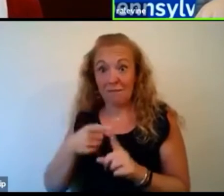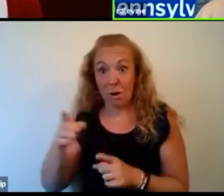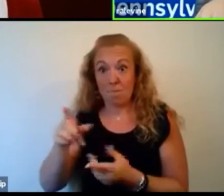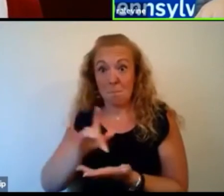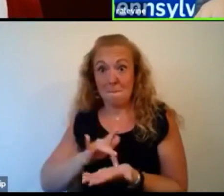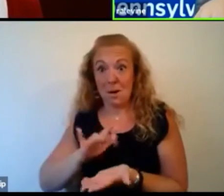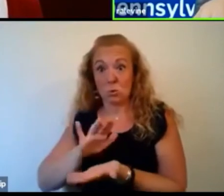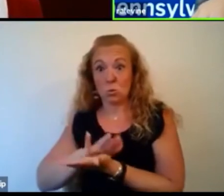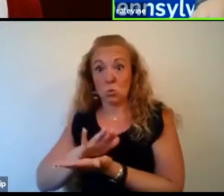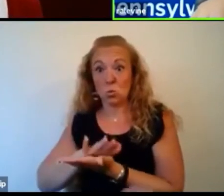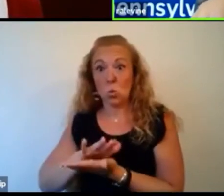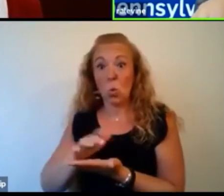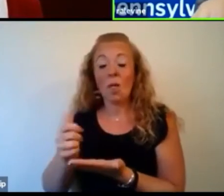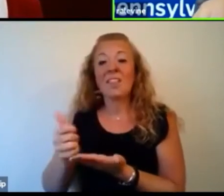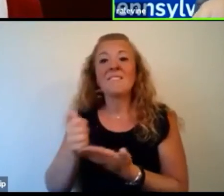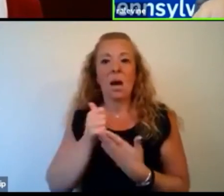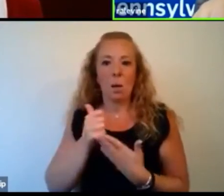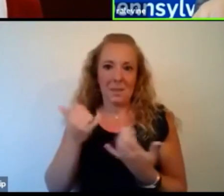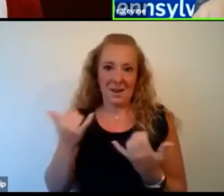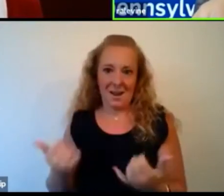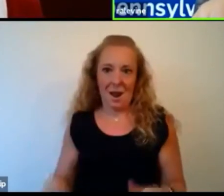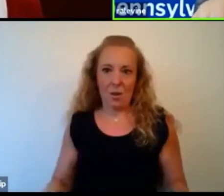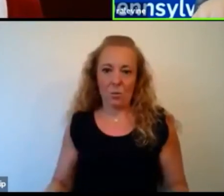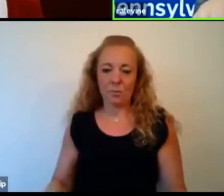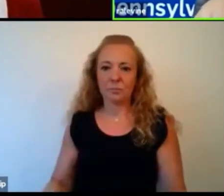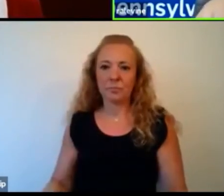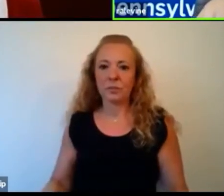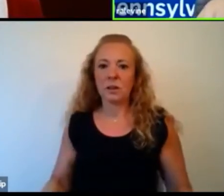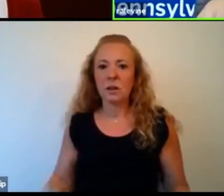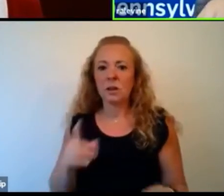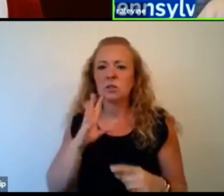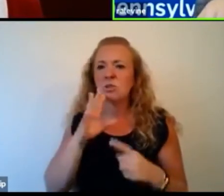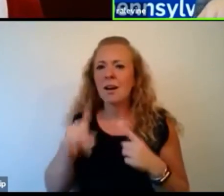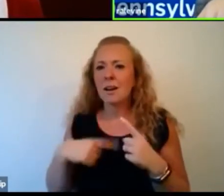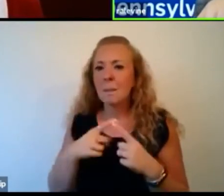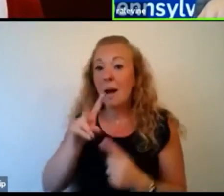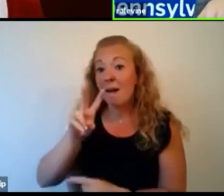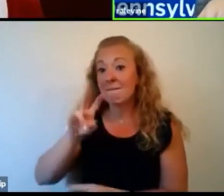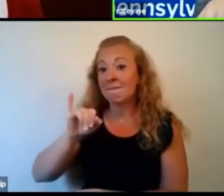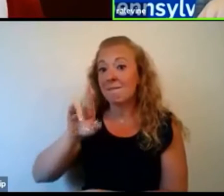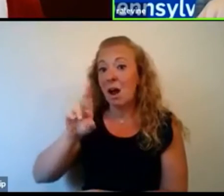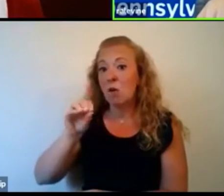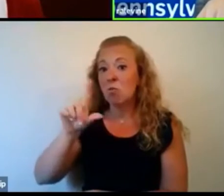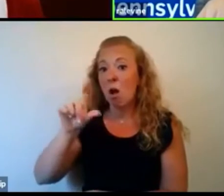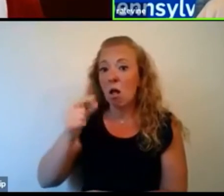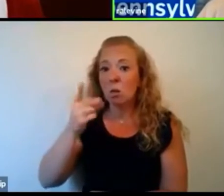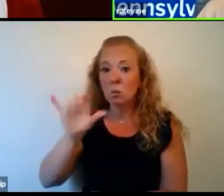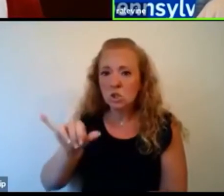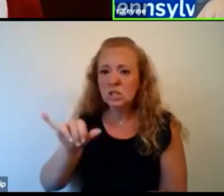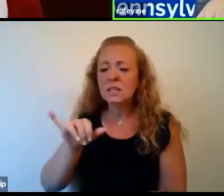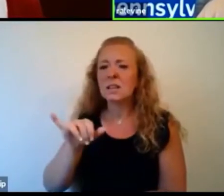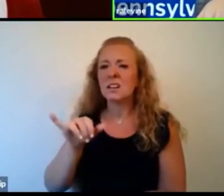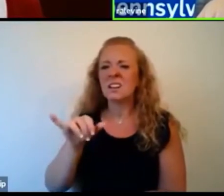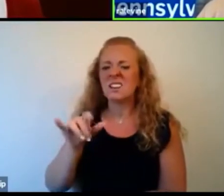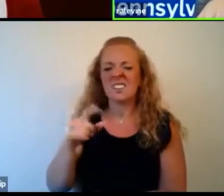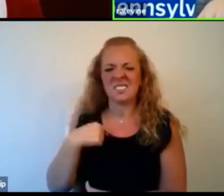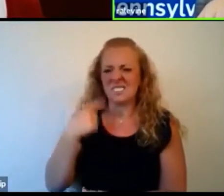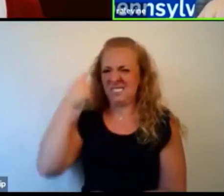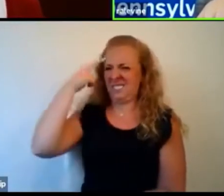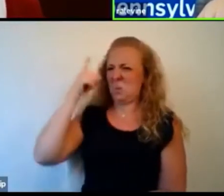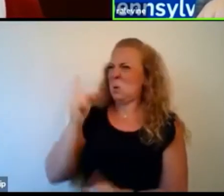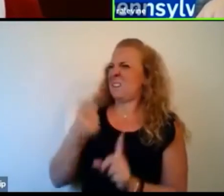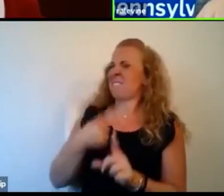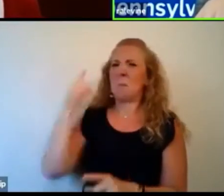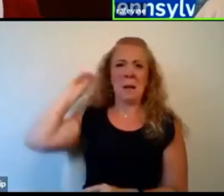that, that have helped me now in terms of the virology I learned and, and, and things like that, that like, where do I know that? Oh, that was probably